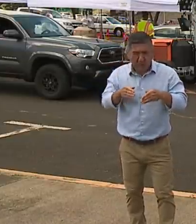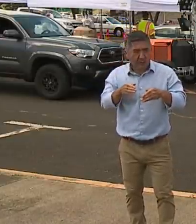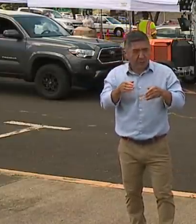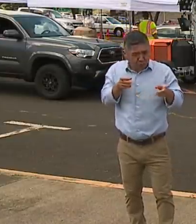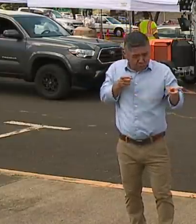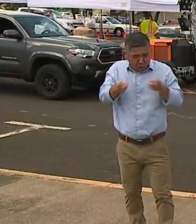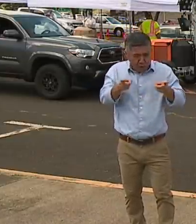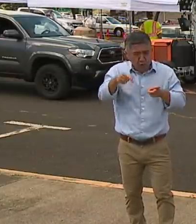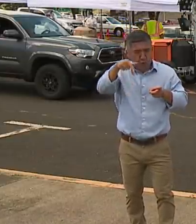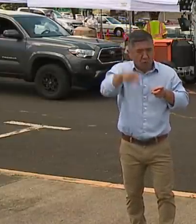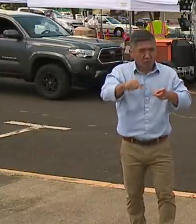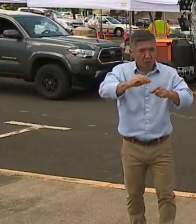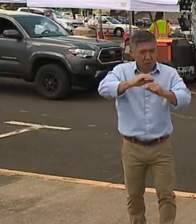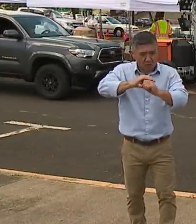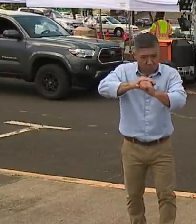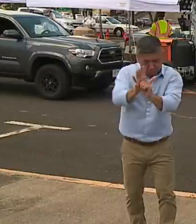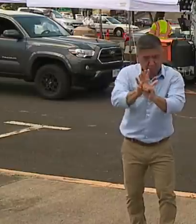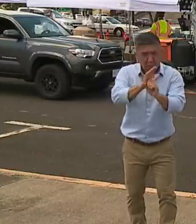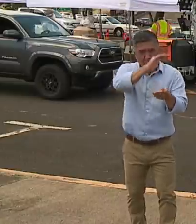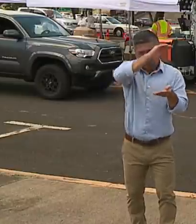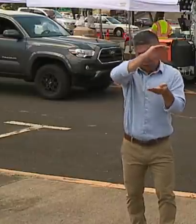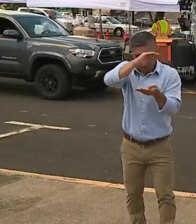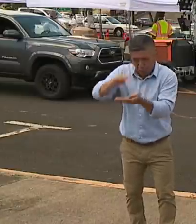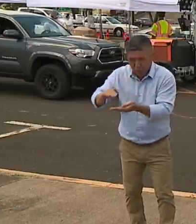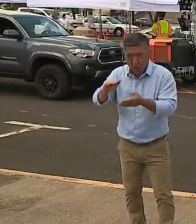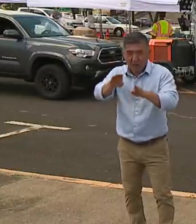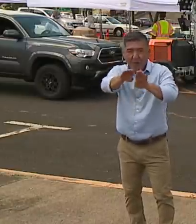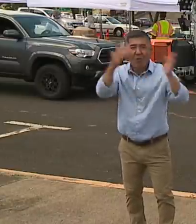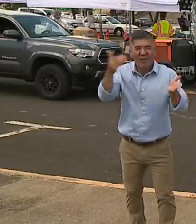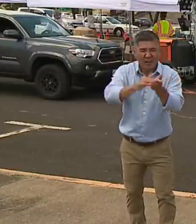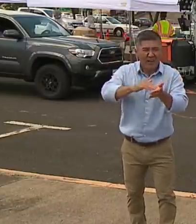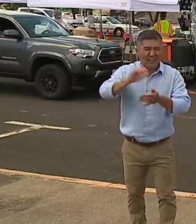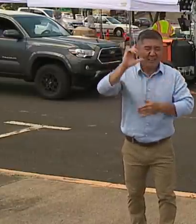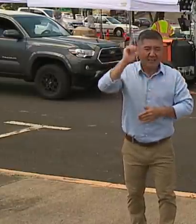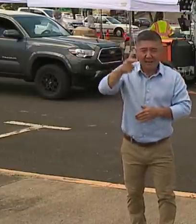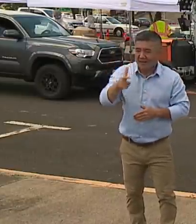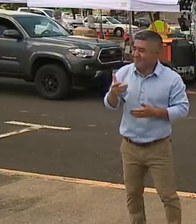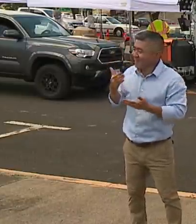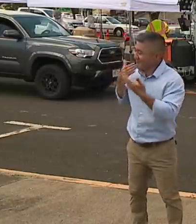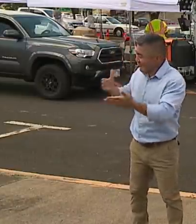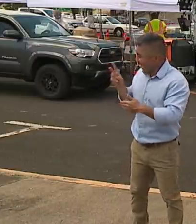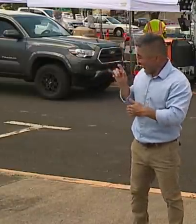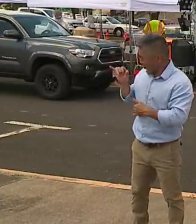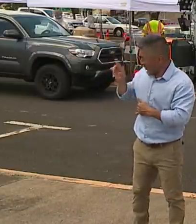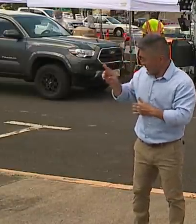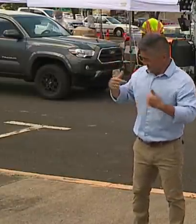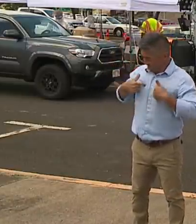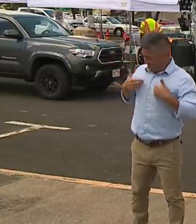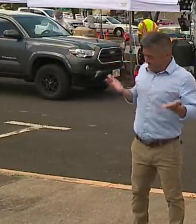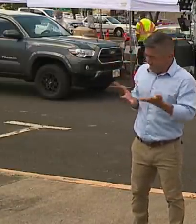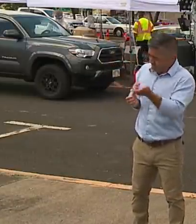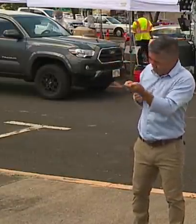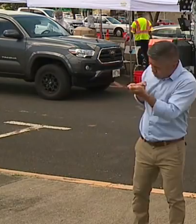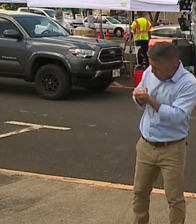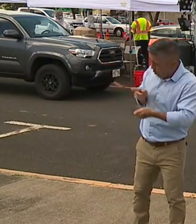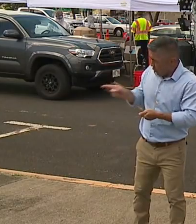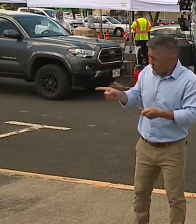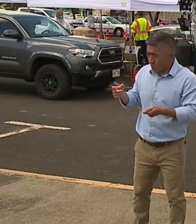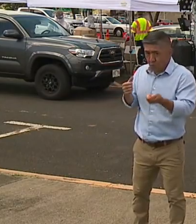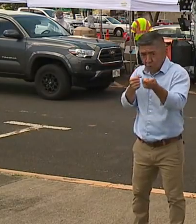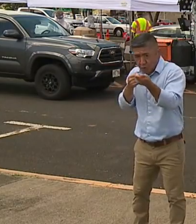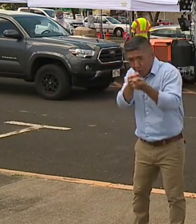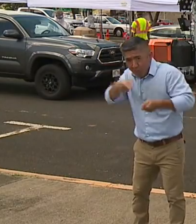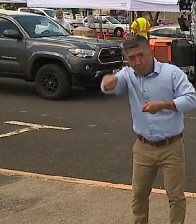control, and to safely reopen. And I want to thank the mayor for the hospitality and to know that I'm here for you and for the people of Hawaii.